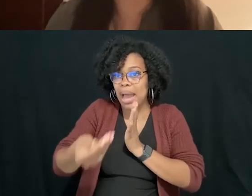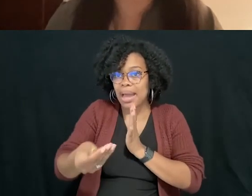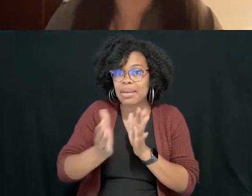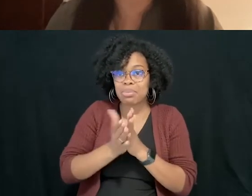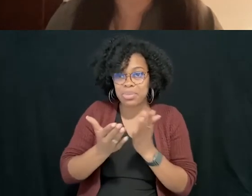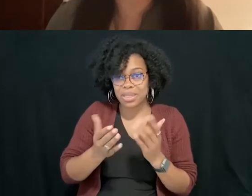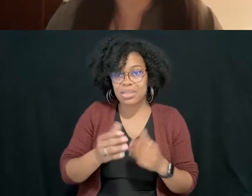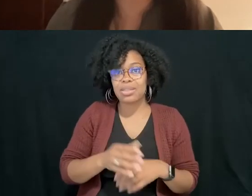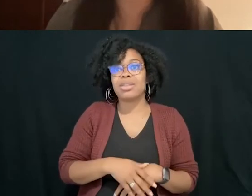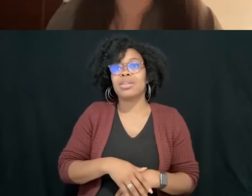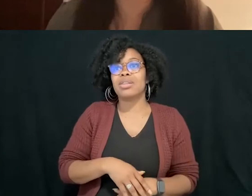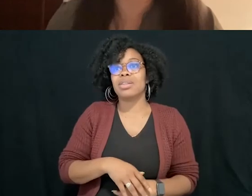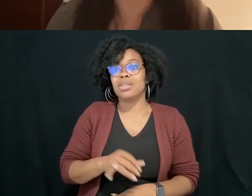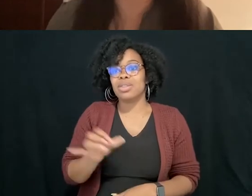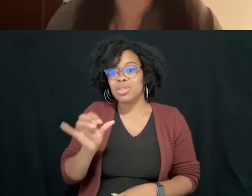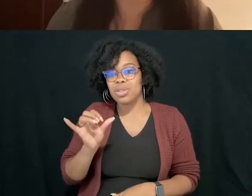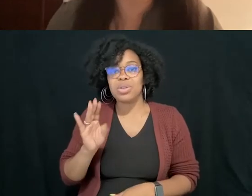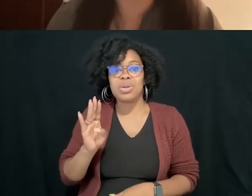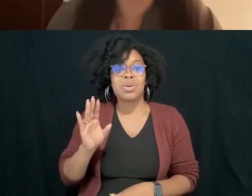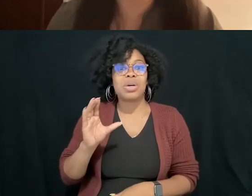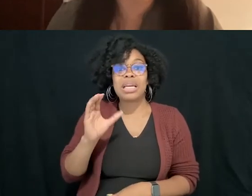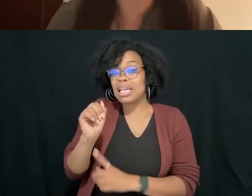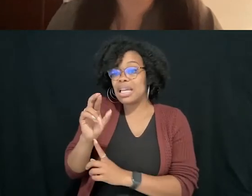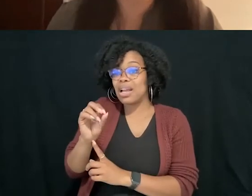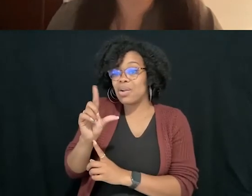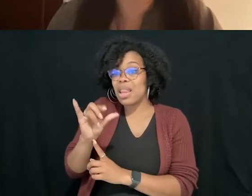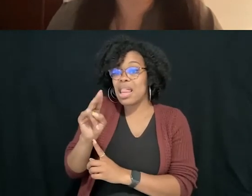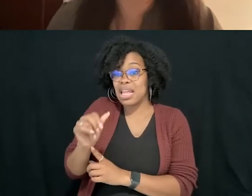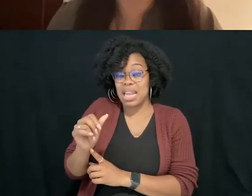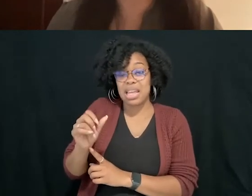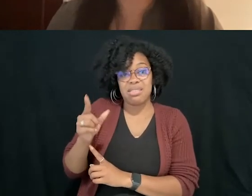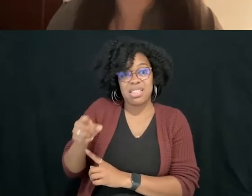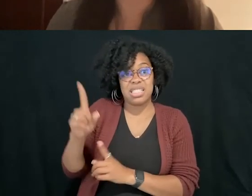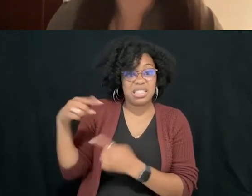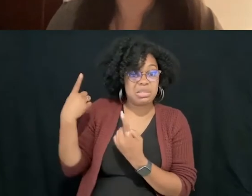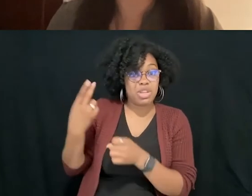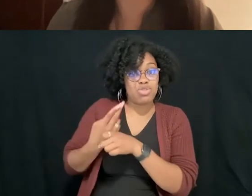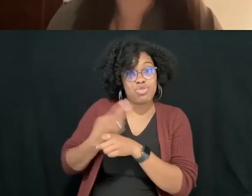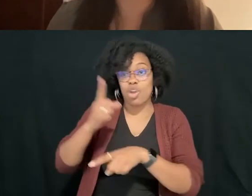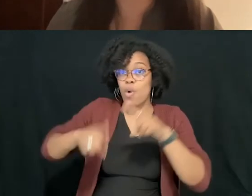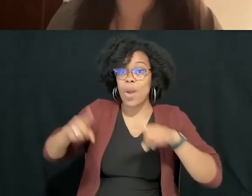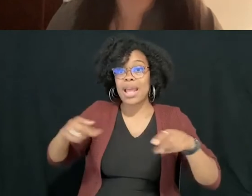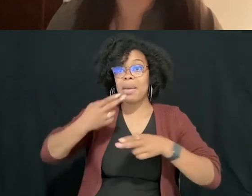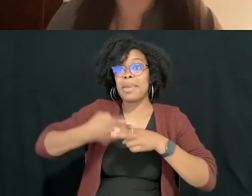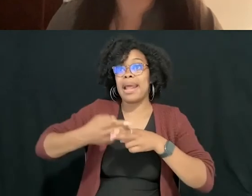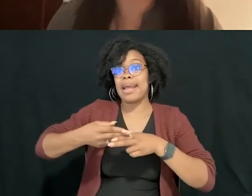background, Carolina has been using a random name generator with the attendees. Um, and so